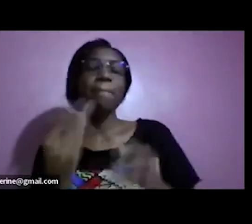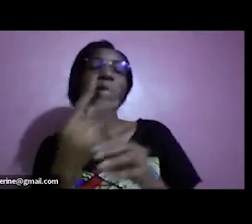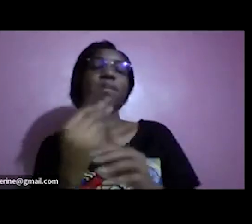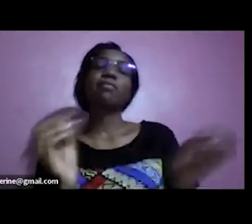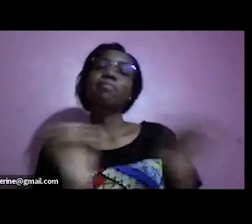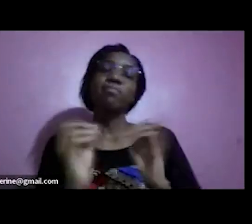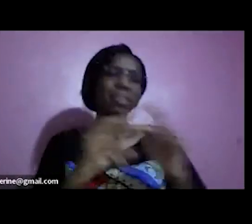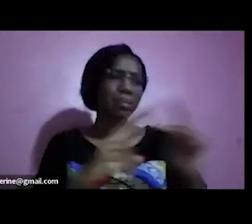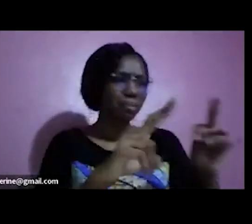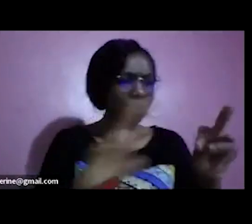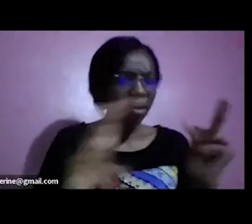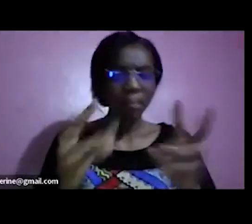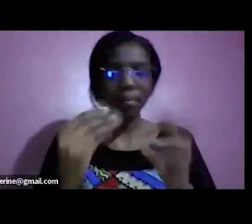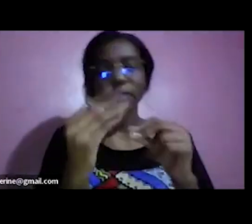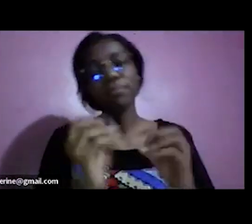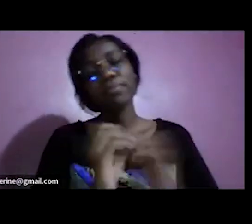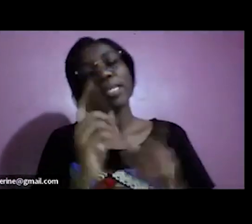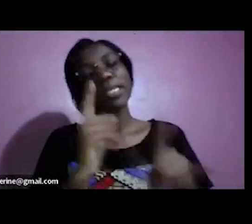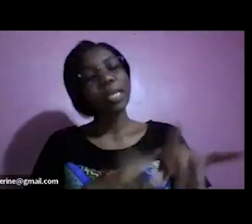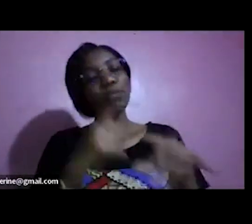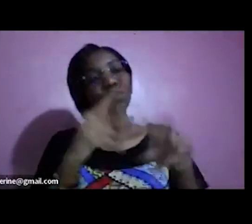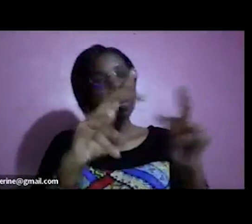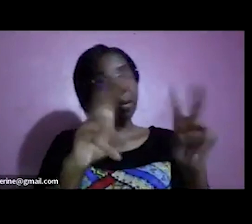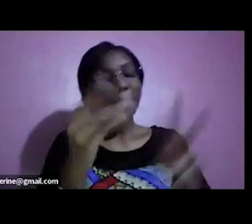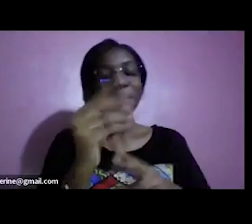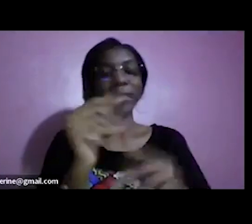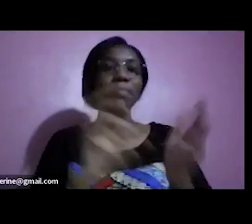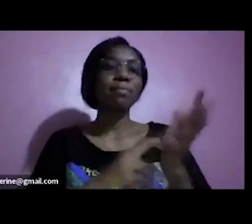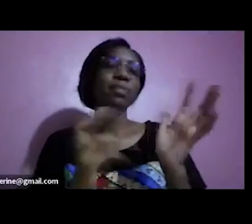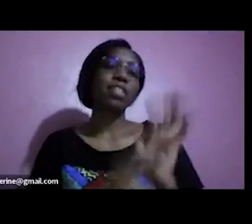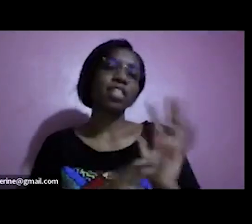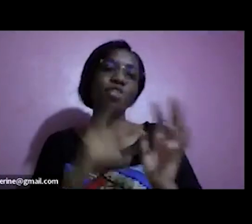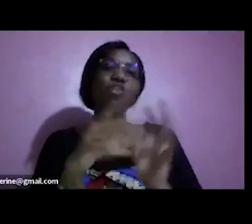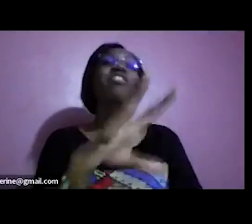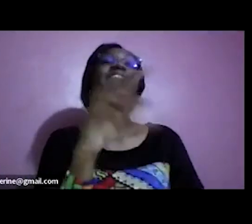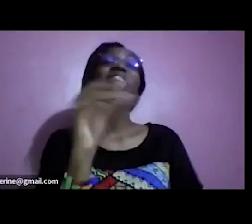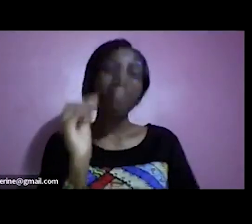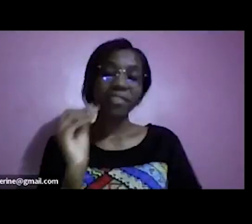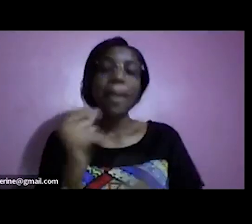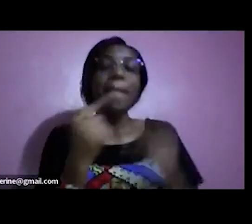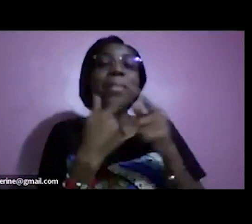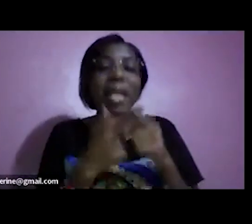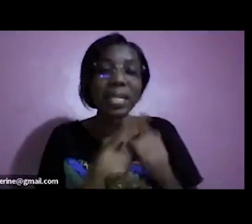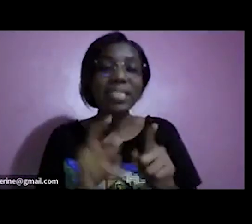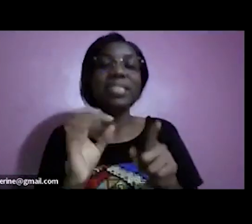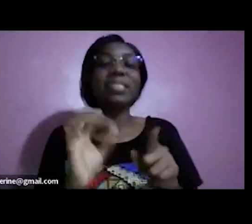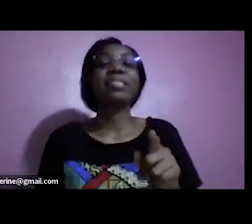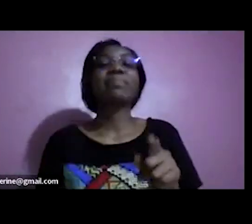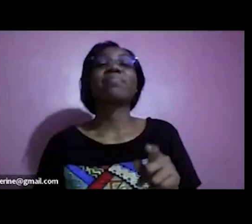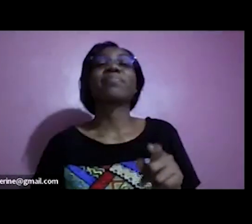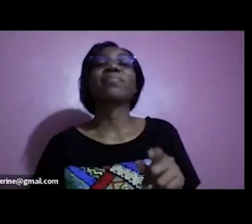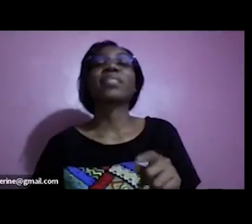when you're looking for money you are a thief because you're looking for what it is and then you pick it but when you hone your skill